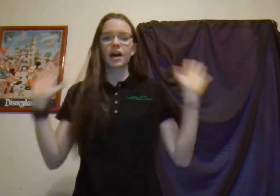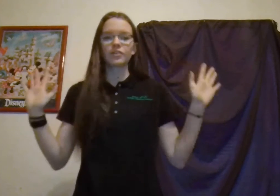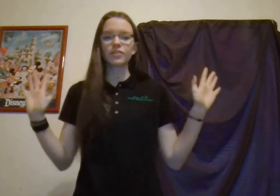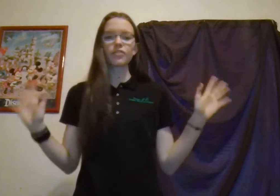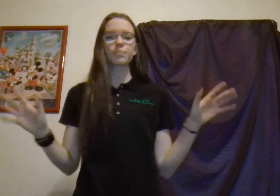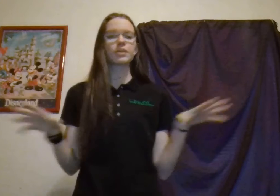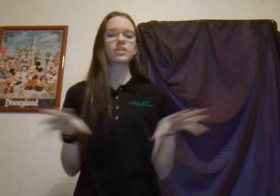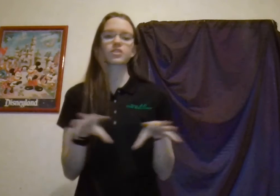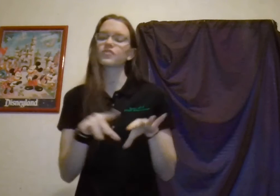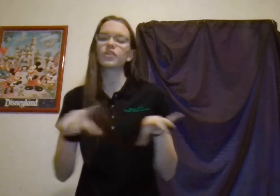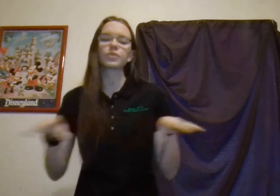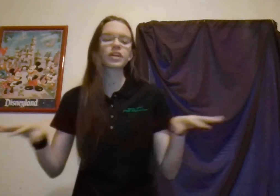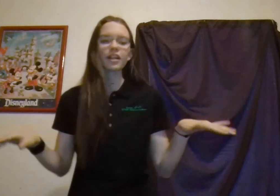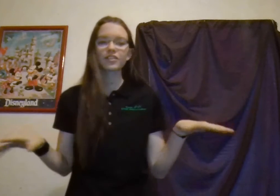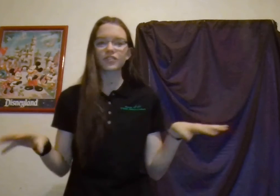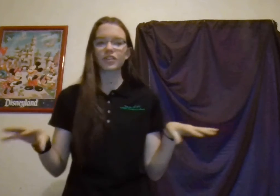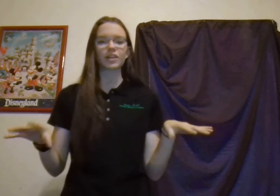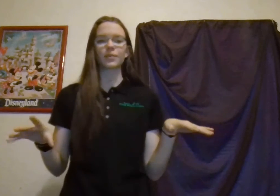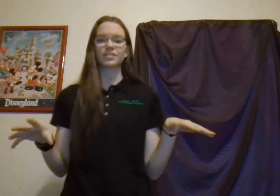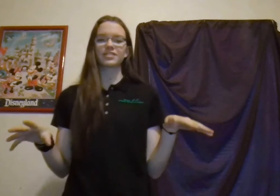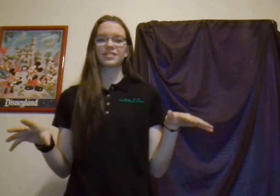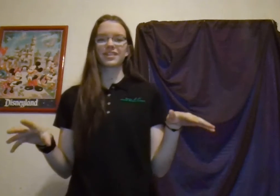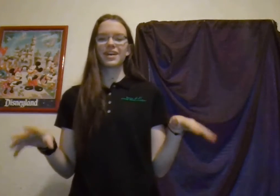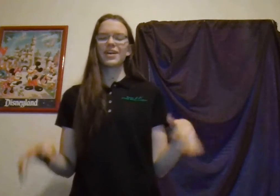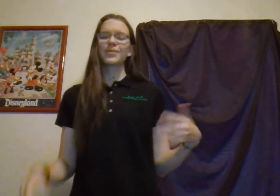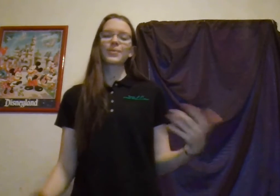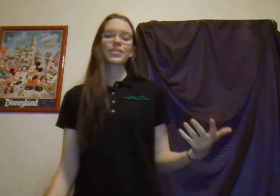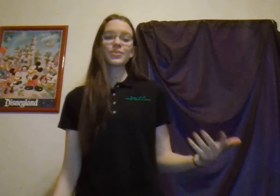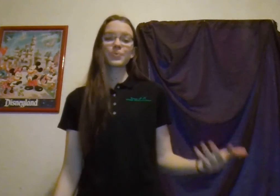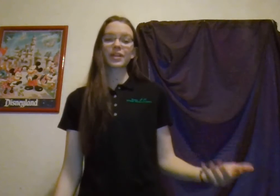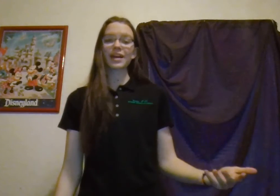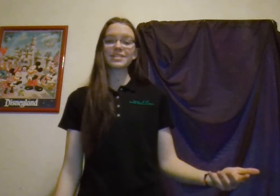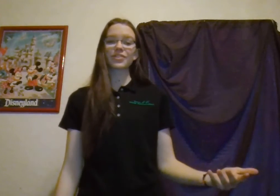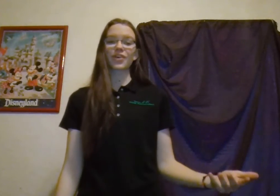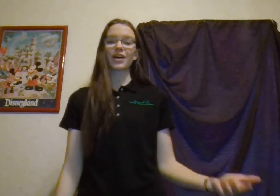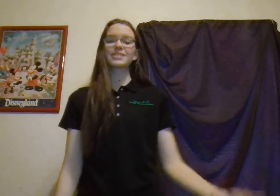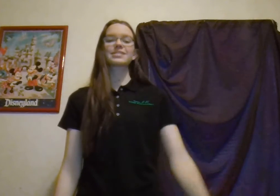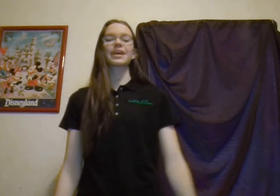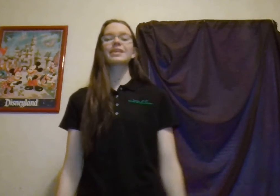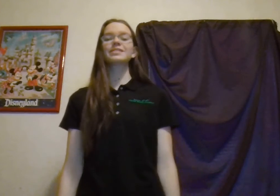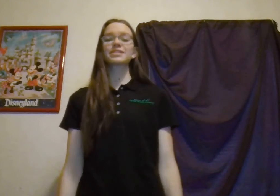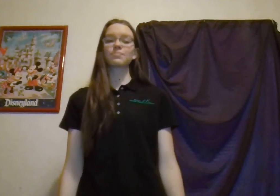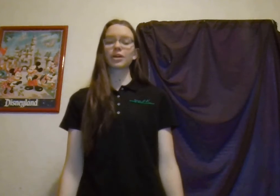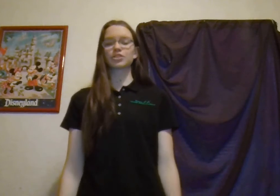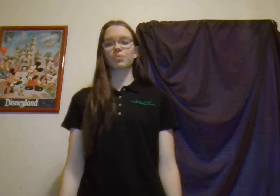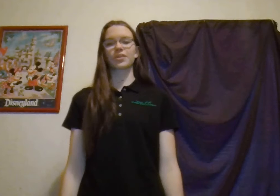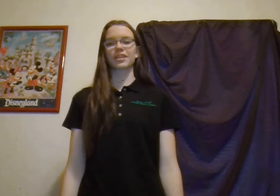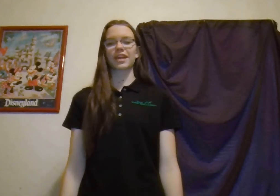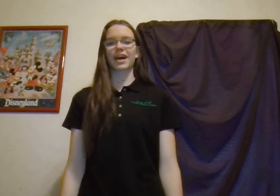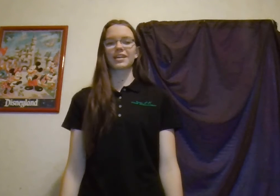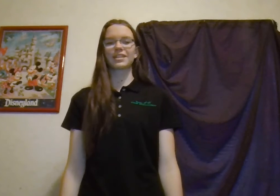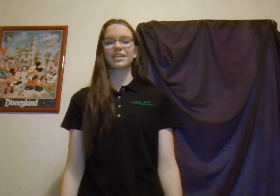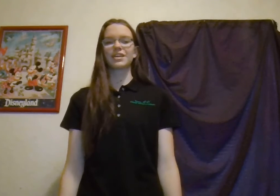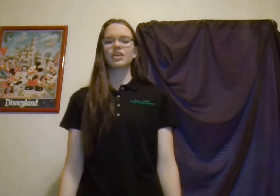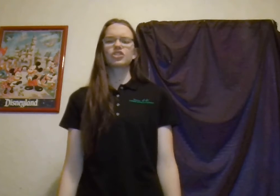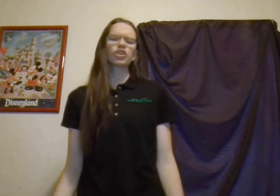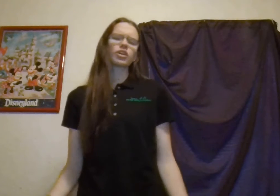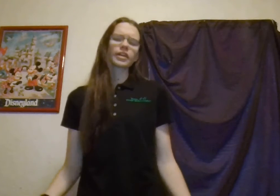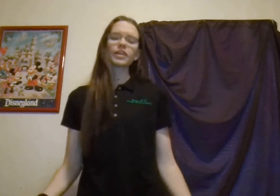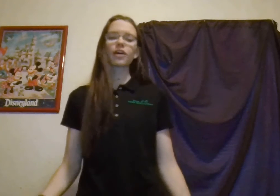huddled over beakers filled with colorful liquids. Whether you realize it or not, science is much more than that. Sure, it can